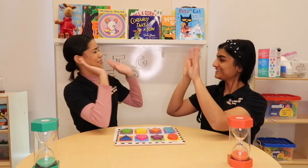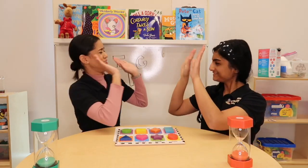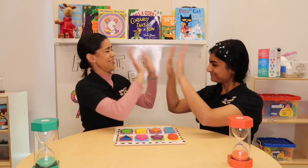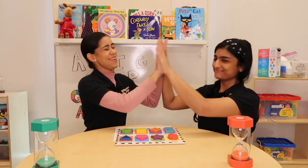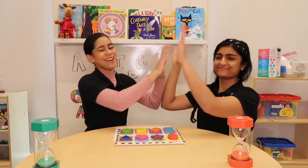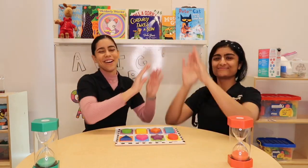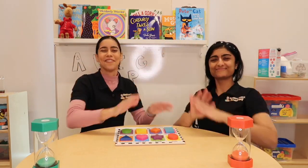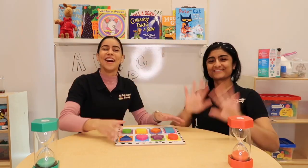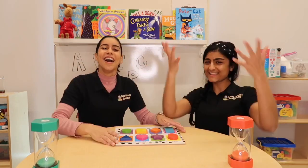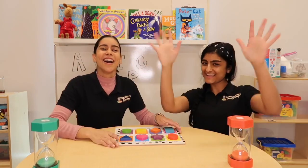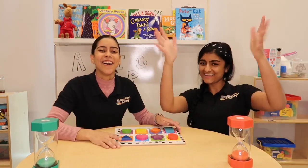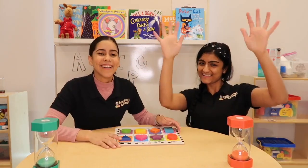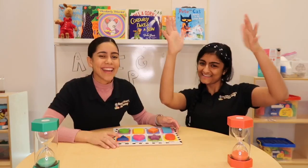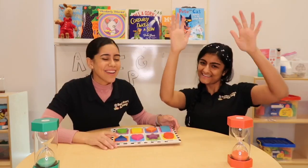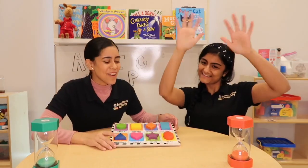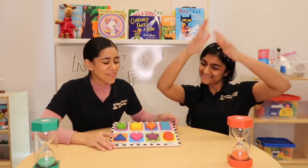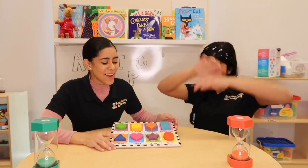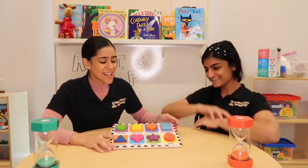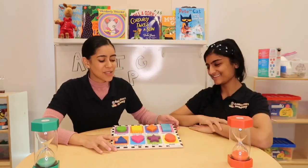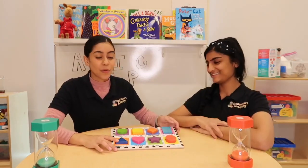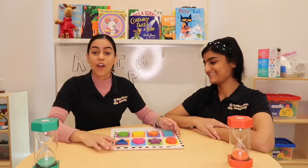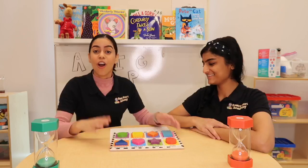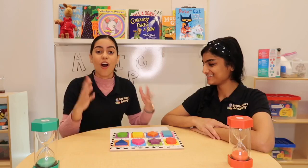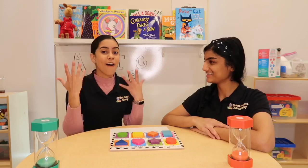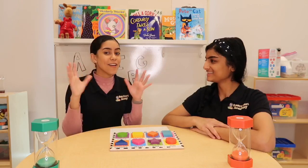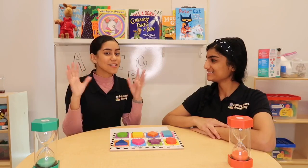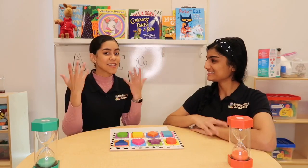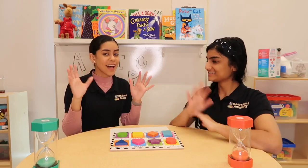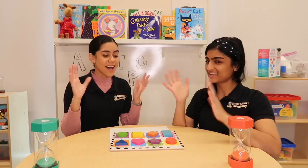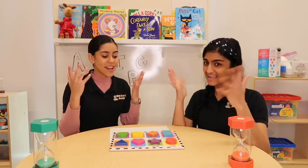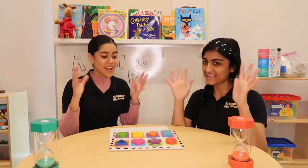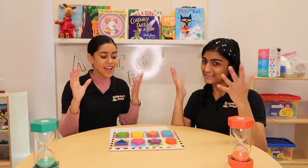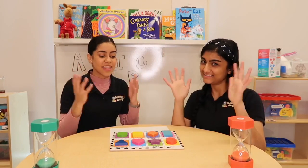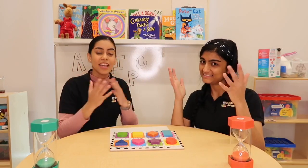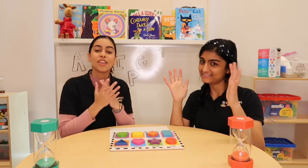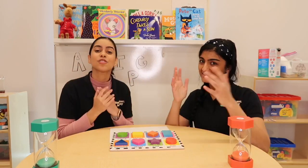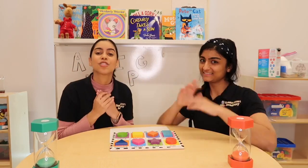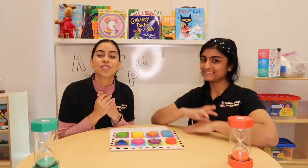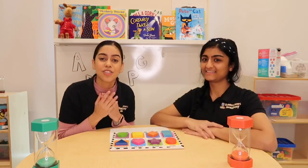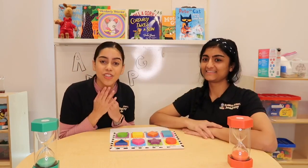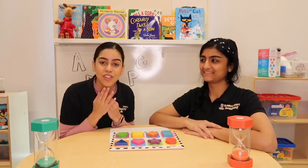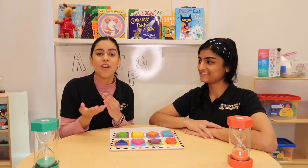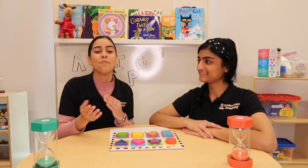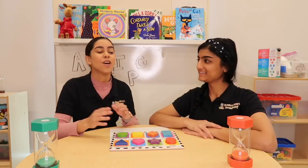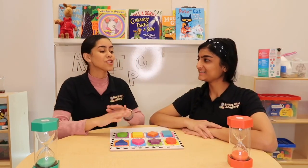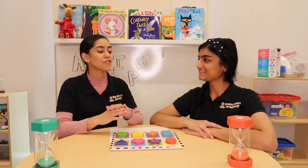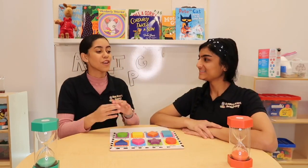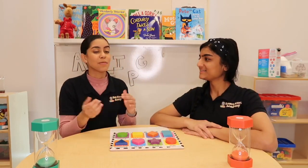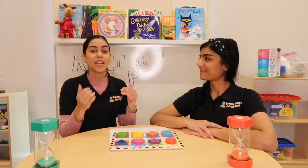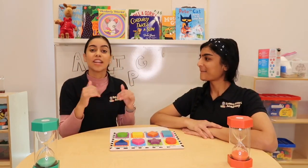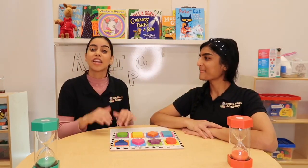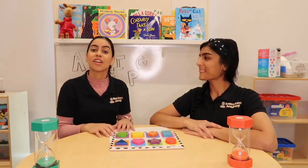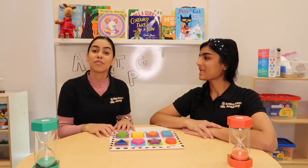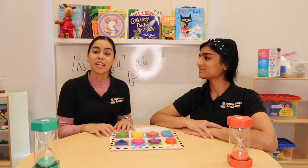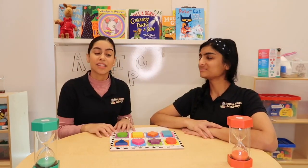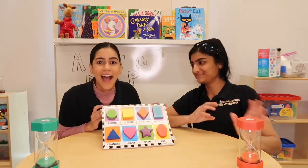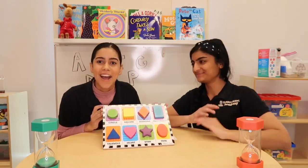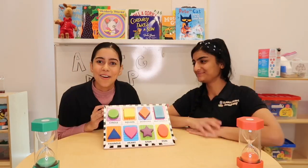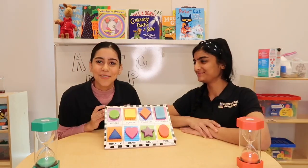job. Okay, my friends, we're all done. Thank you so much for being here with us. I hope you